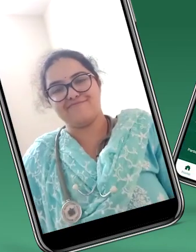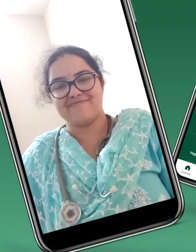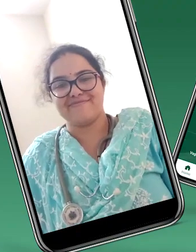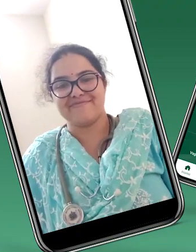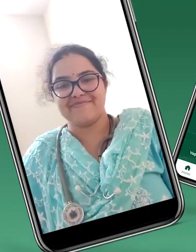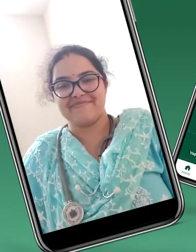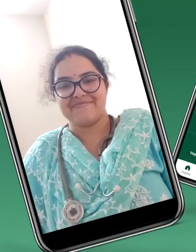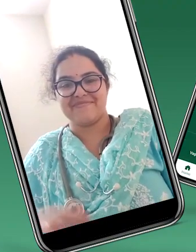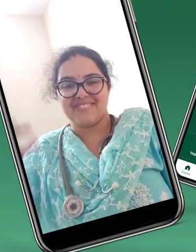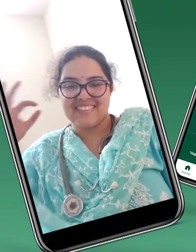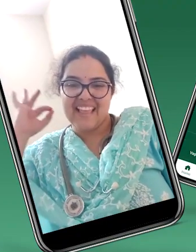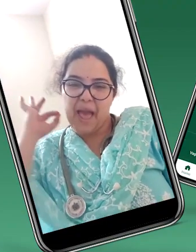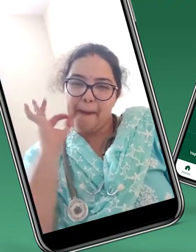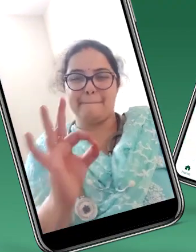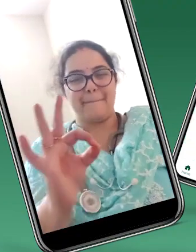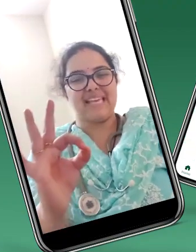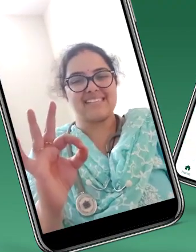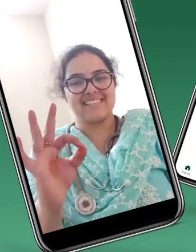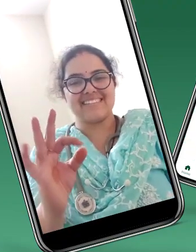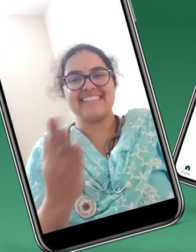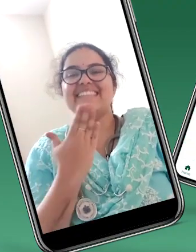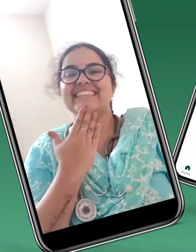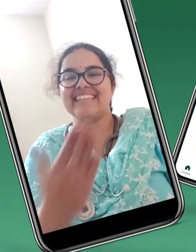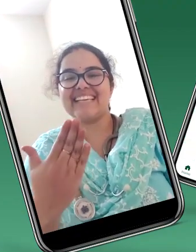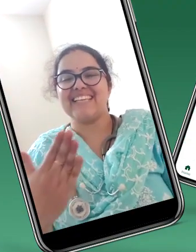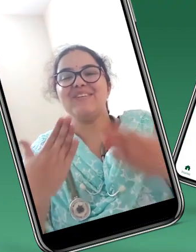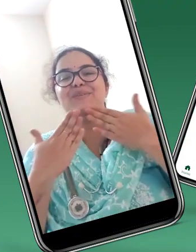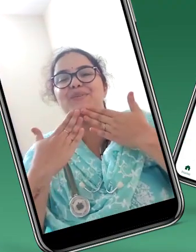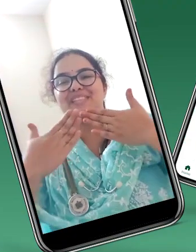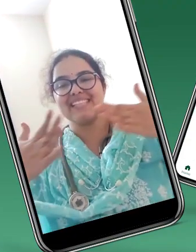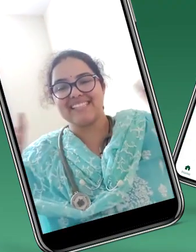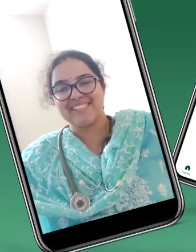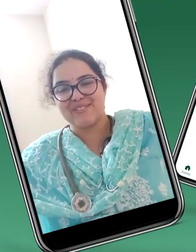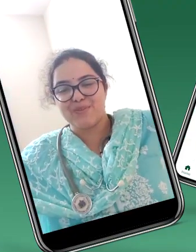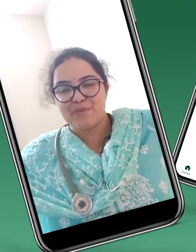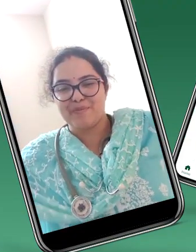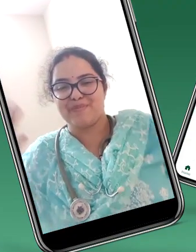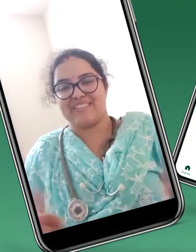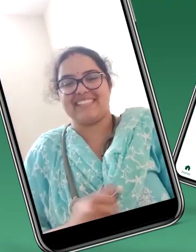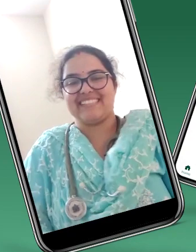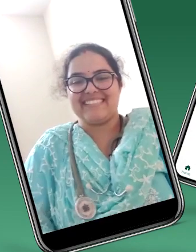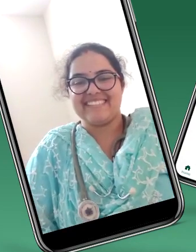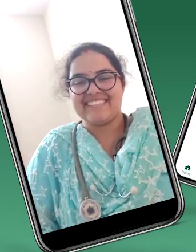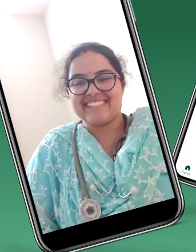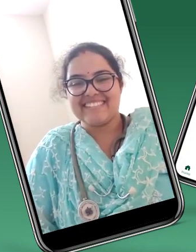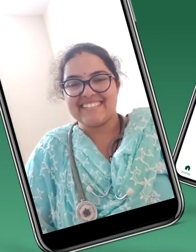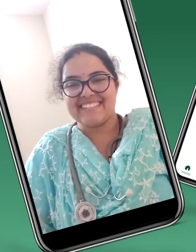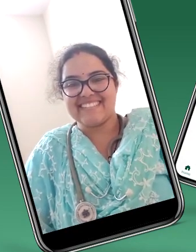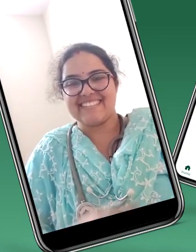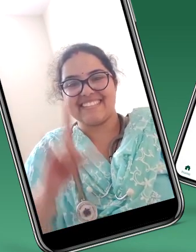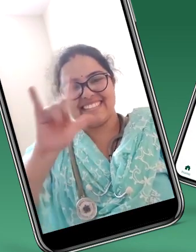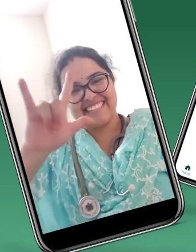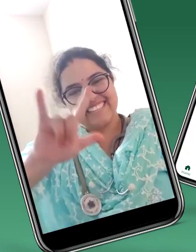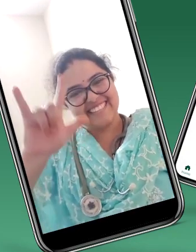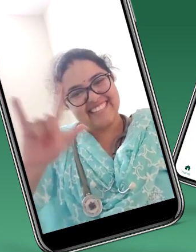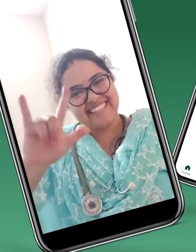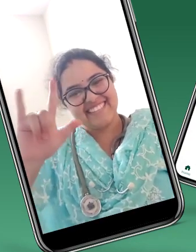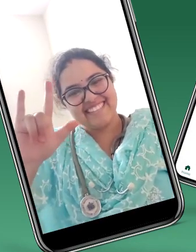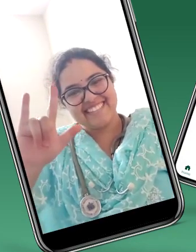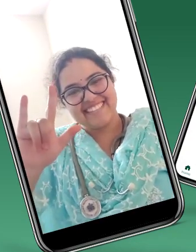DEF app is very helpful. It is amazing. Thank you so much. I love you.